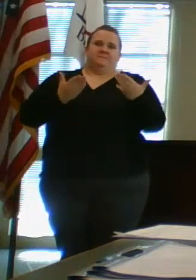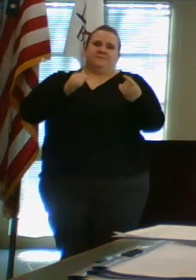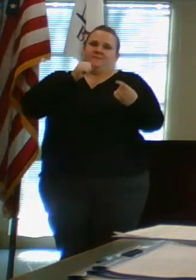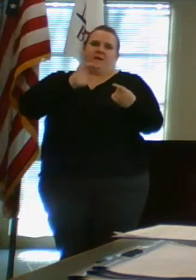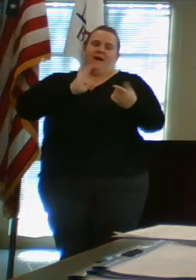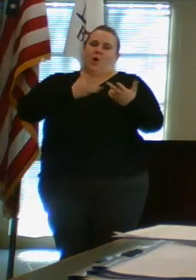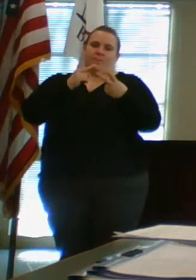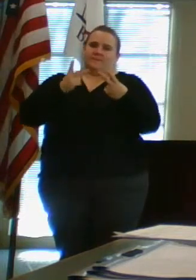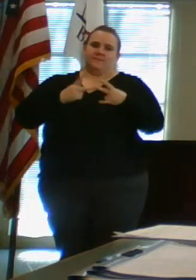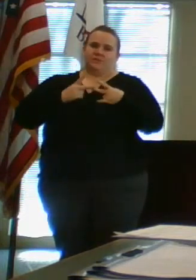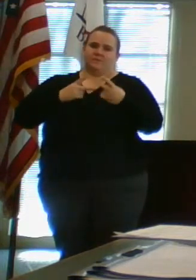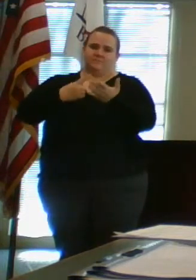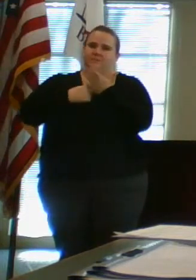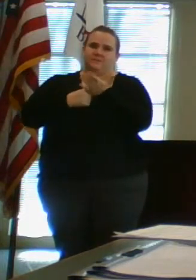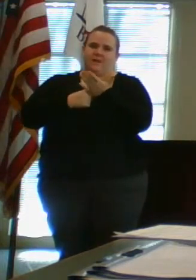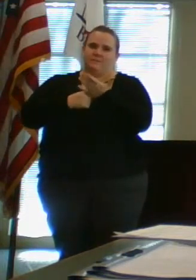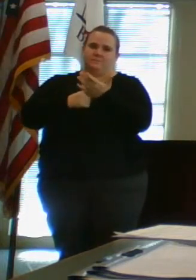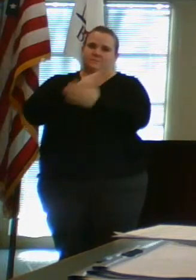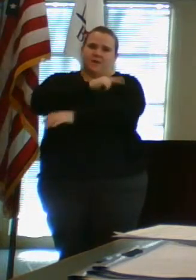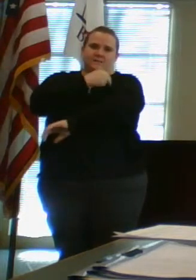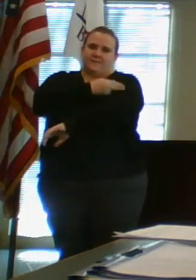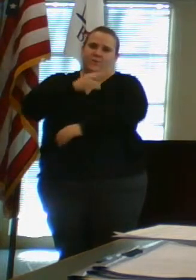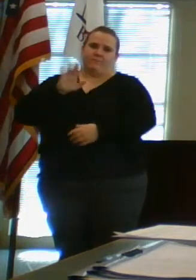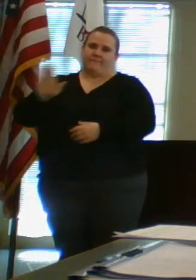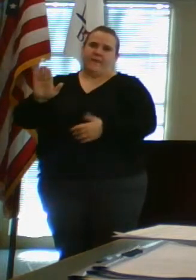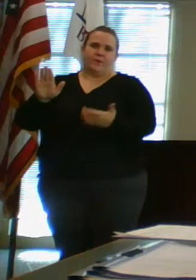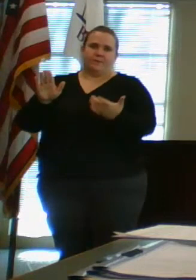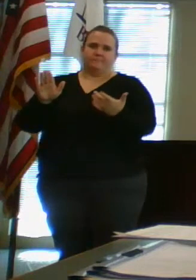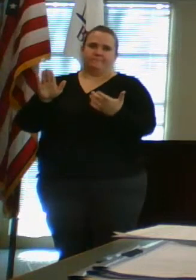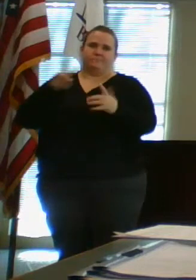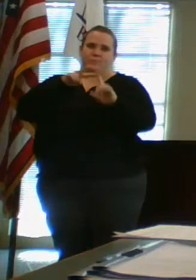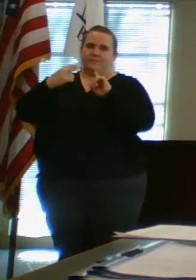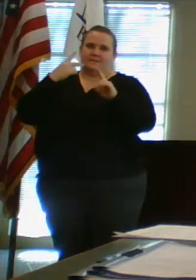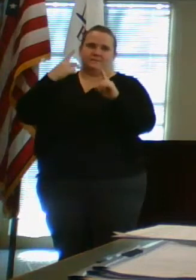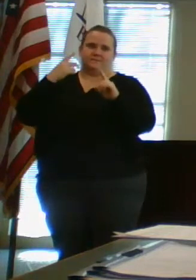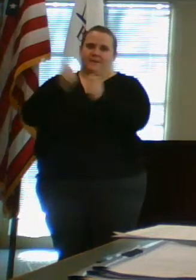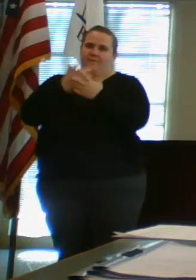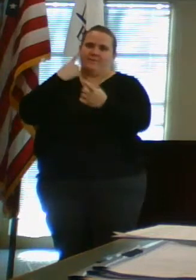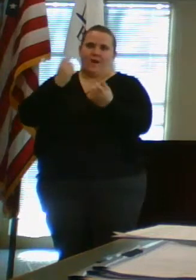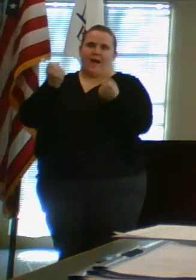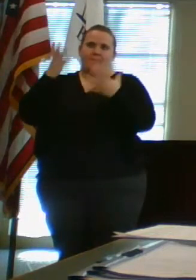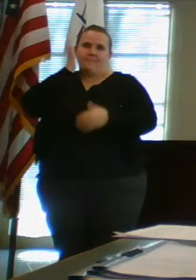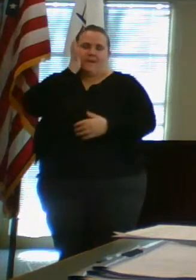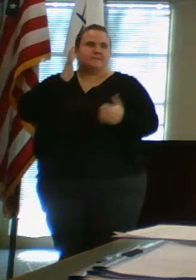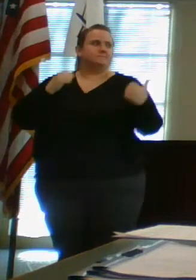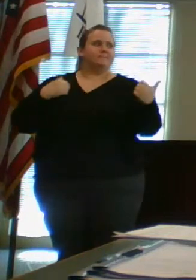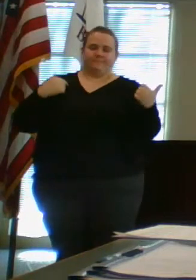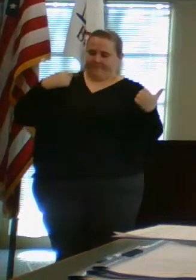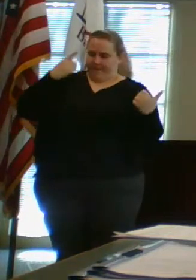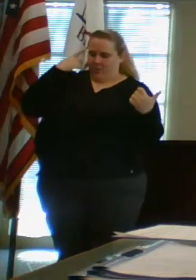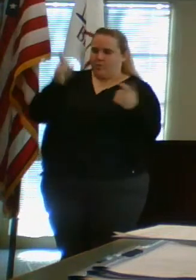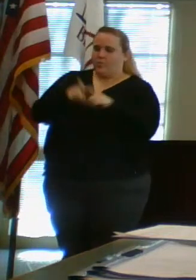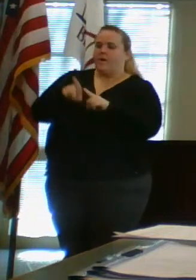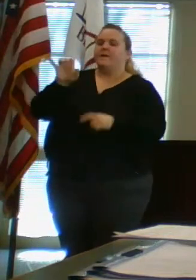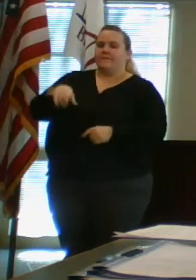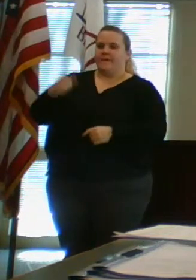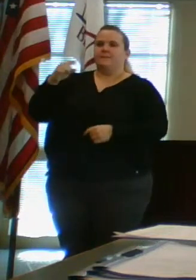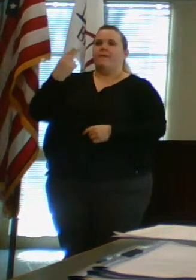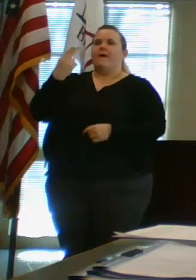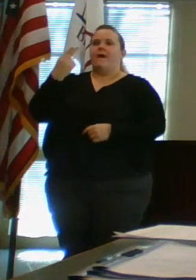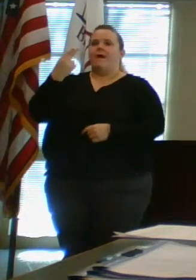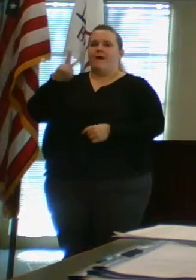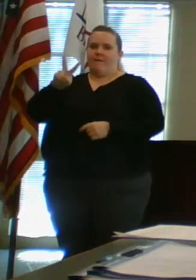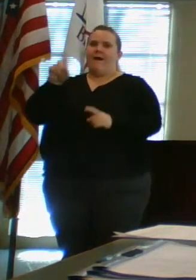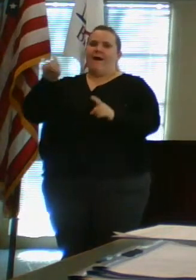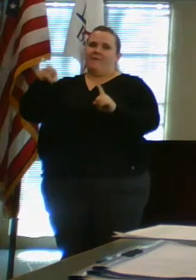position to discuss the hospital's stance on how many beds they have. I would agree that's something Heritage Valley